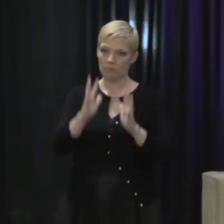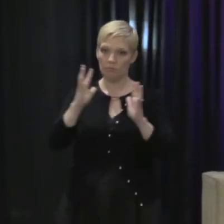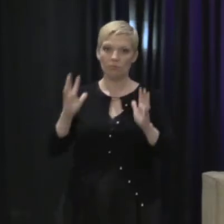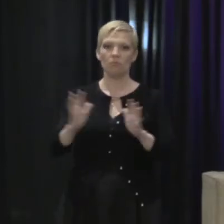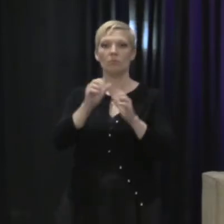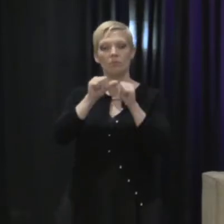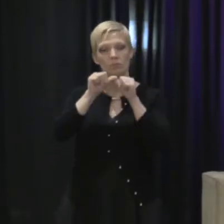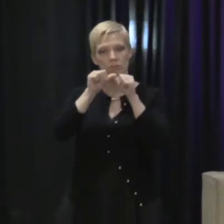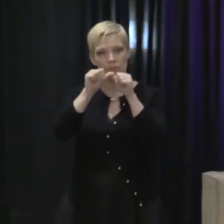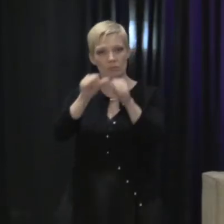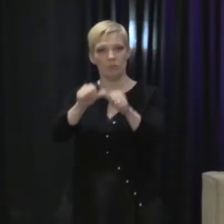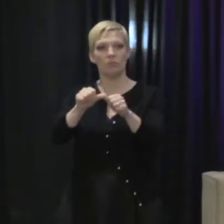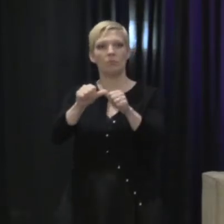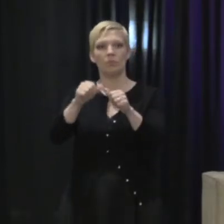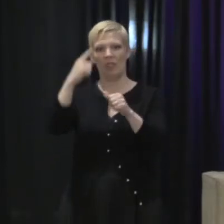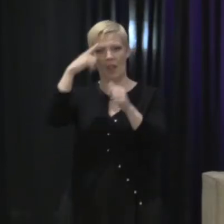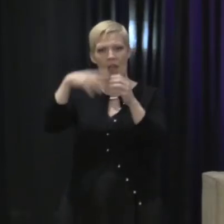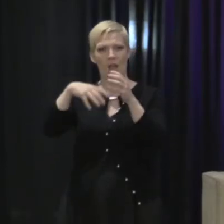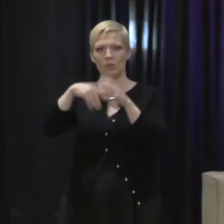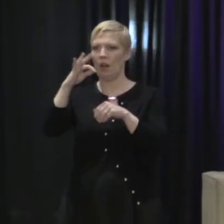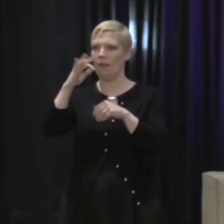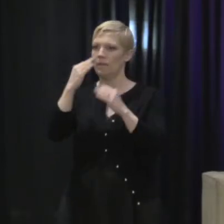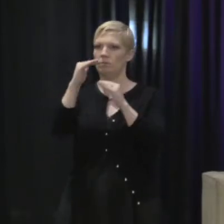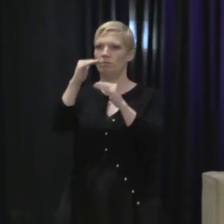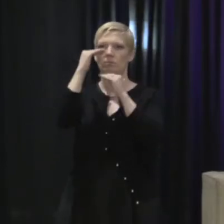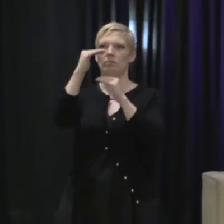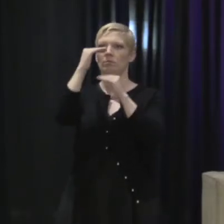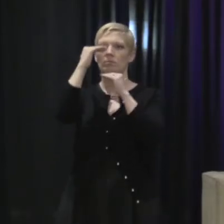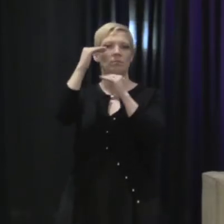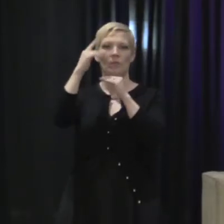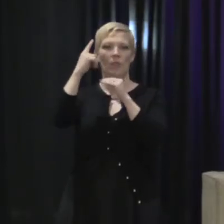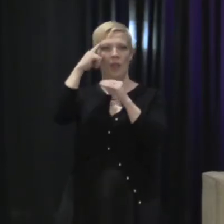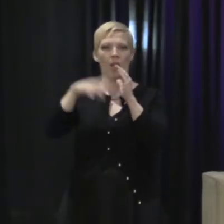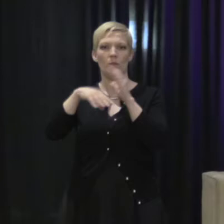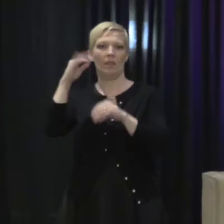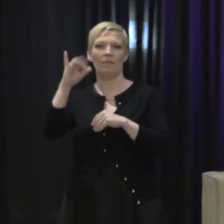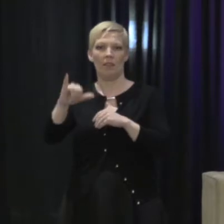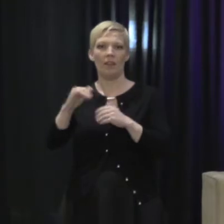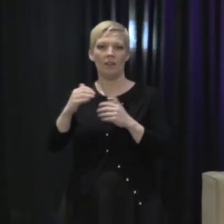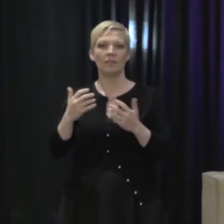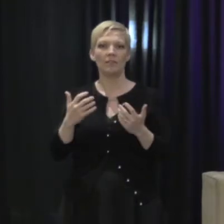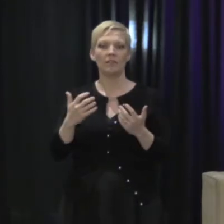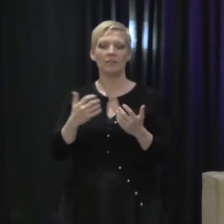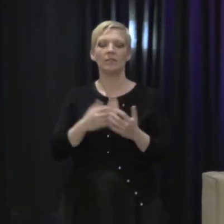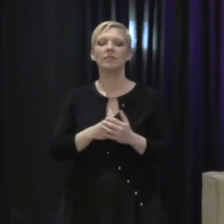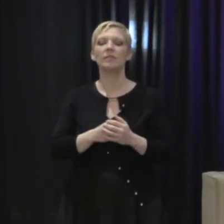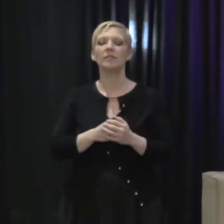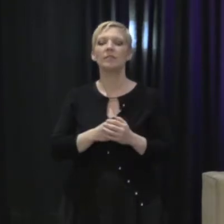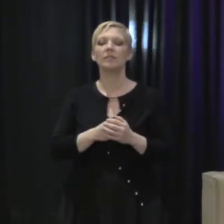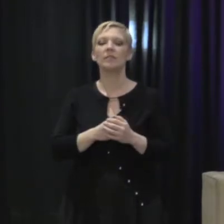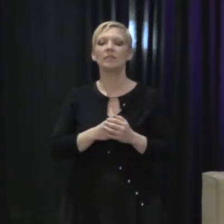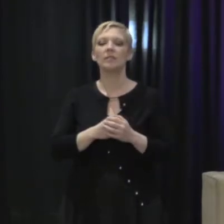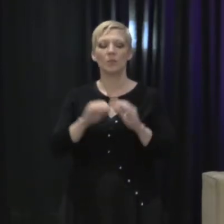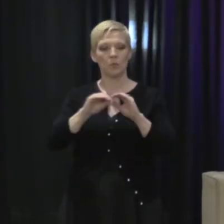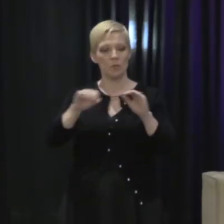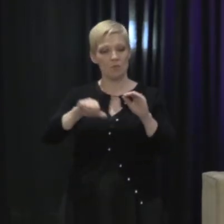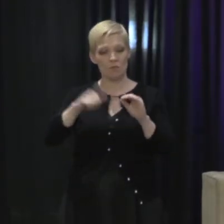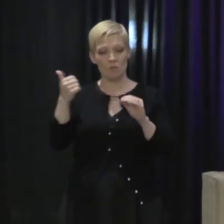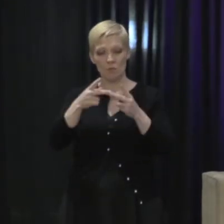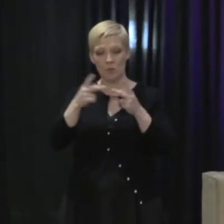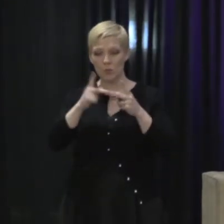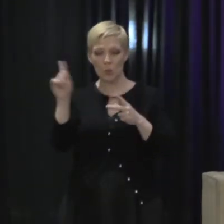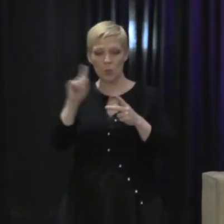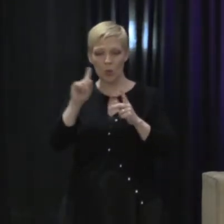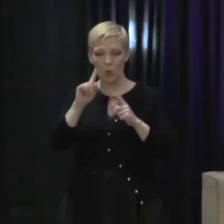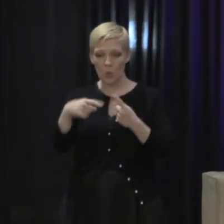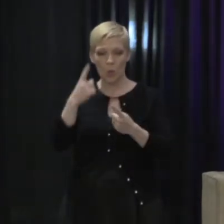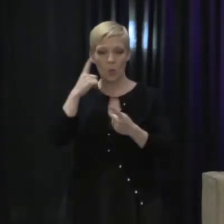think outside the box. And so we said, well, there's no other place we can go in terms of a court in the